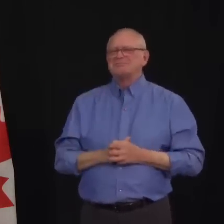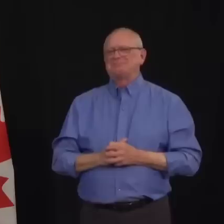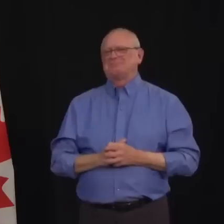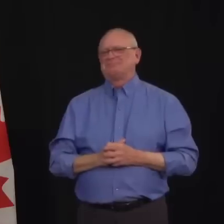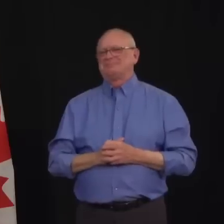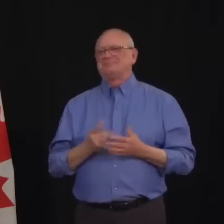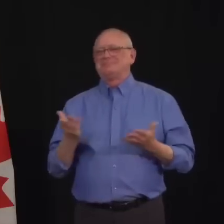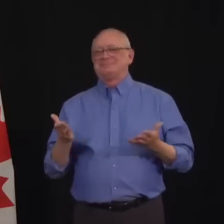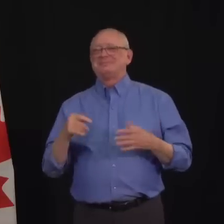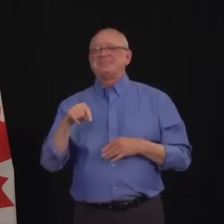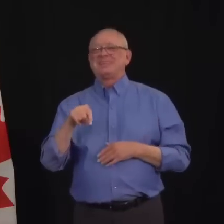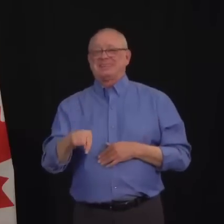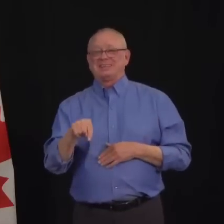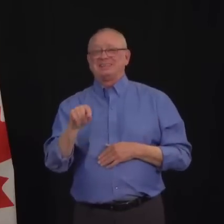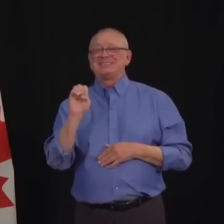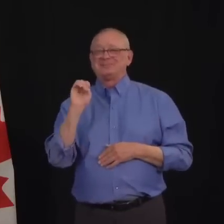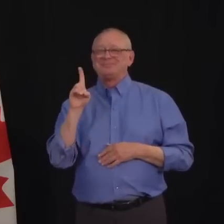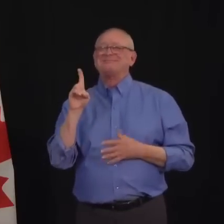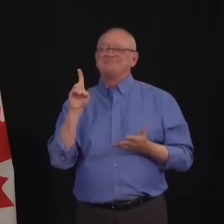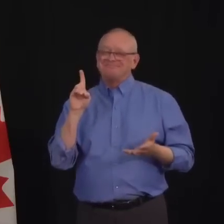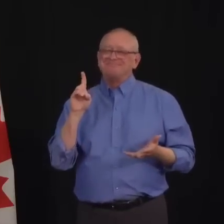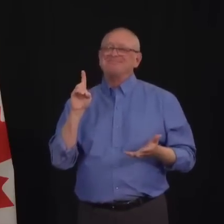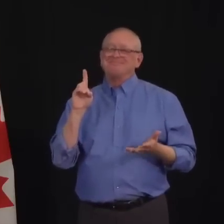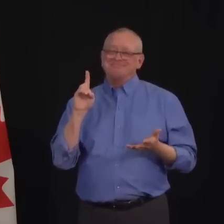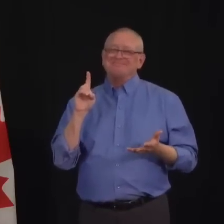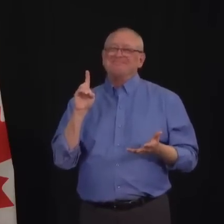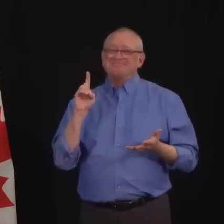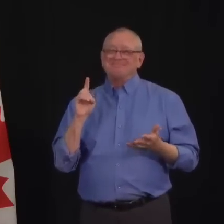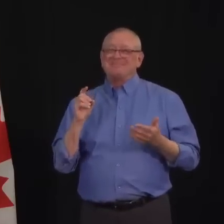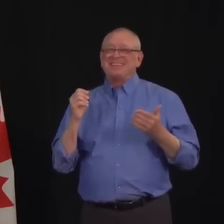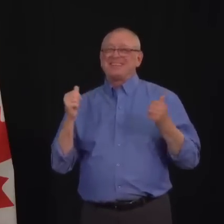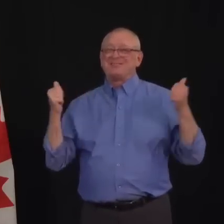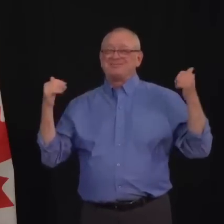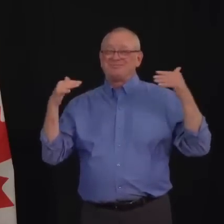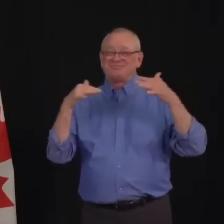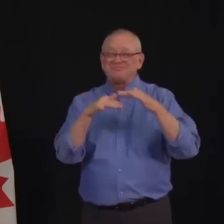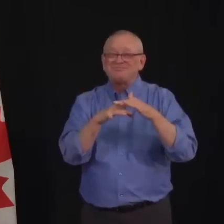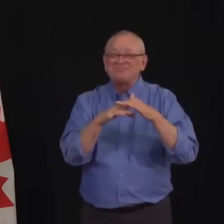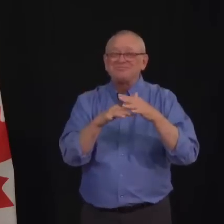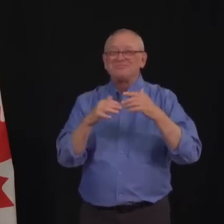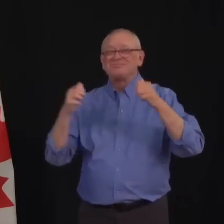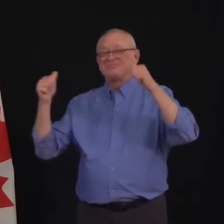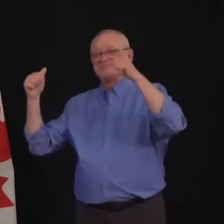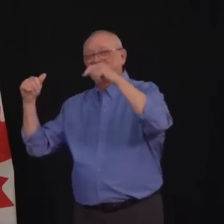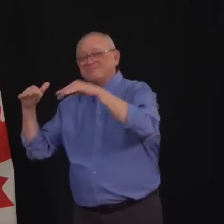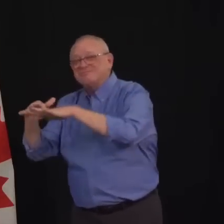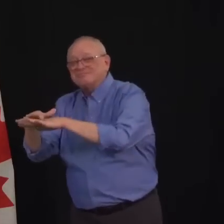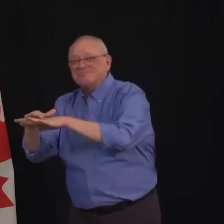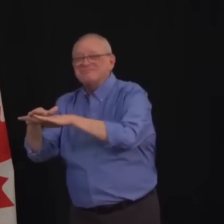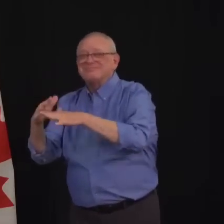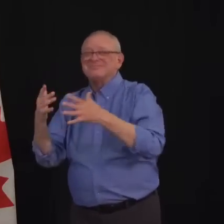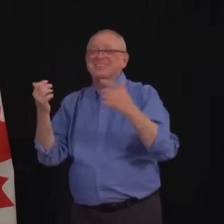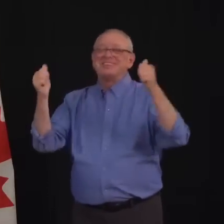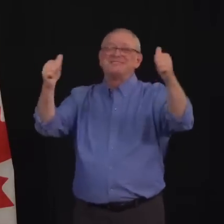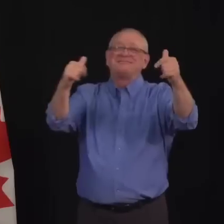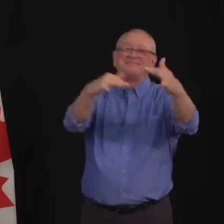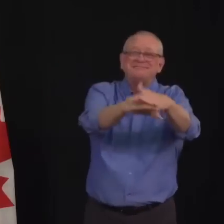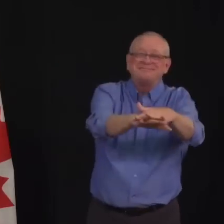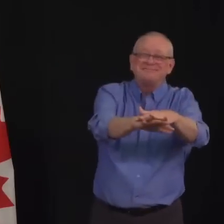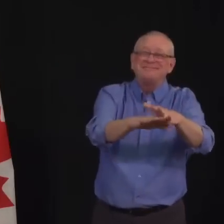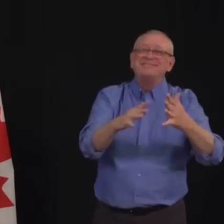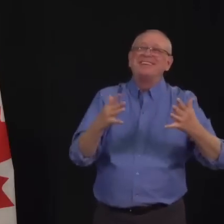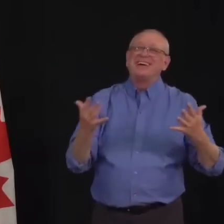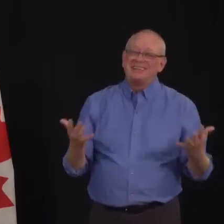gatherings that we saw that there has been spread outwards from a group of people that gathered and then